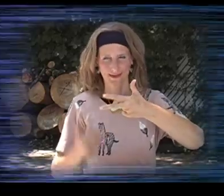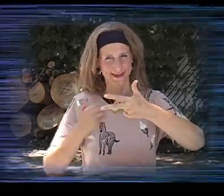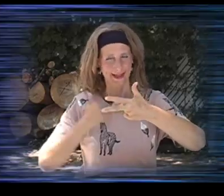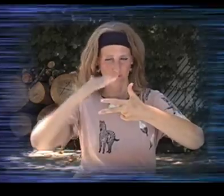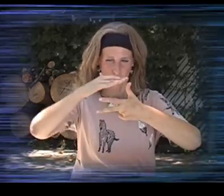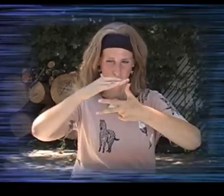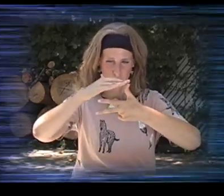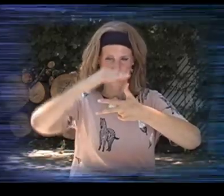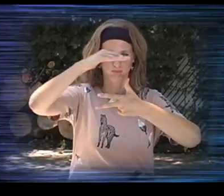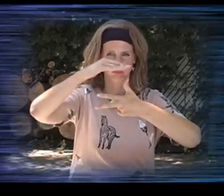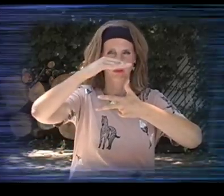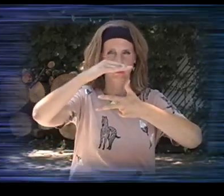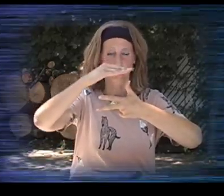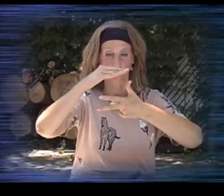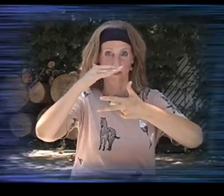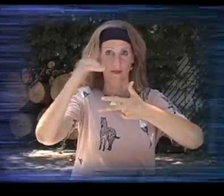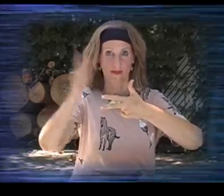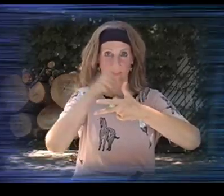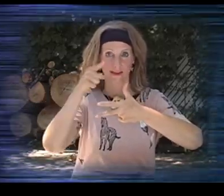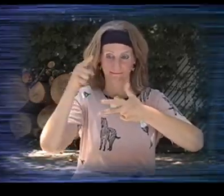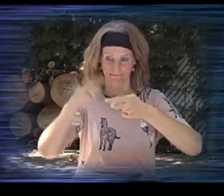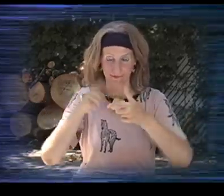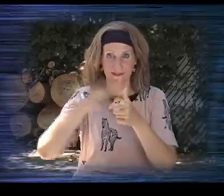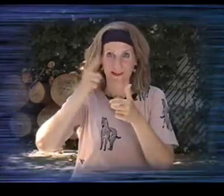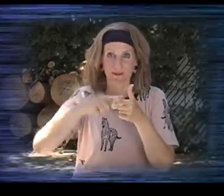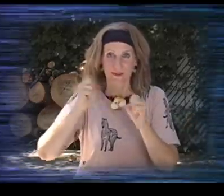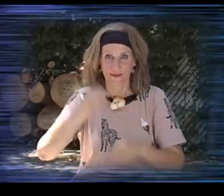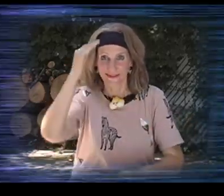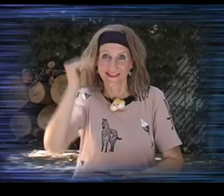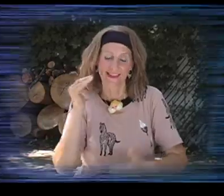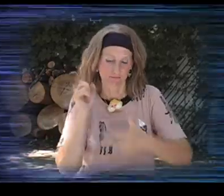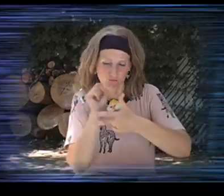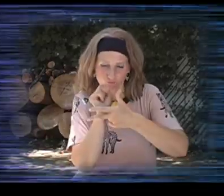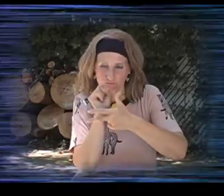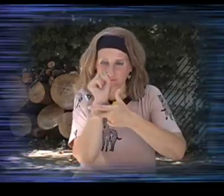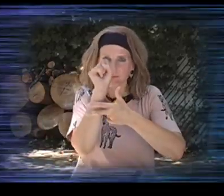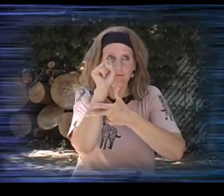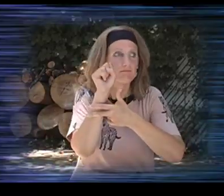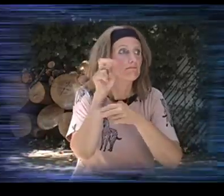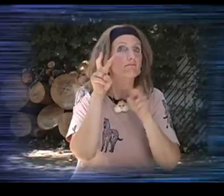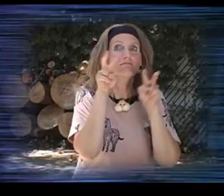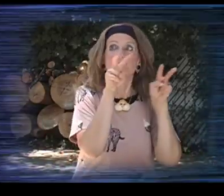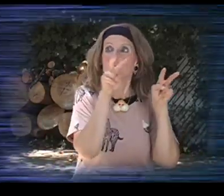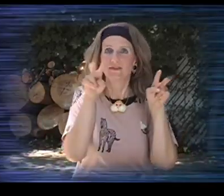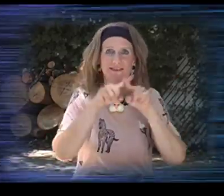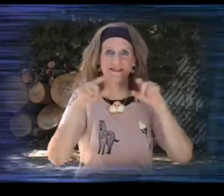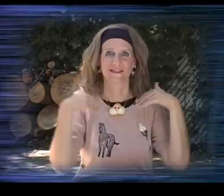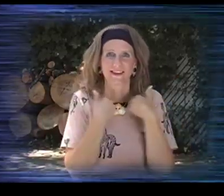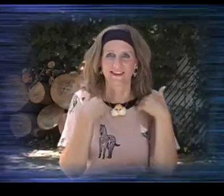van It had a top that would move up. And then we were able to take our heads and stick our heads out the top of the van and